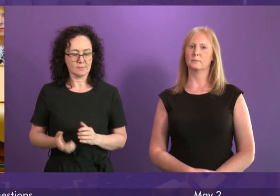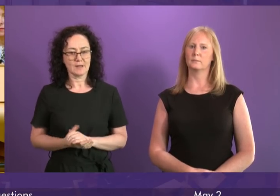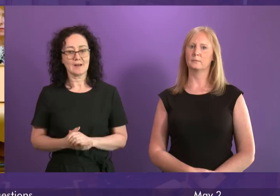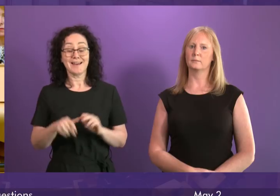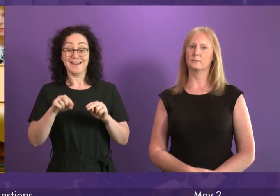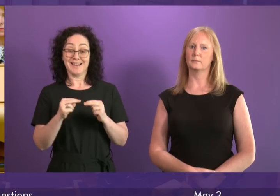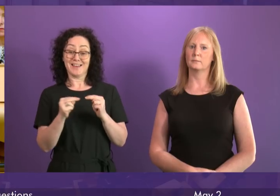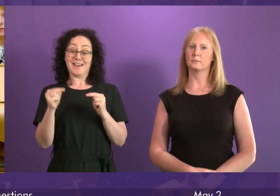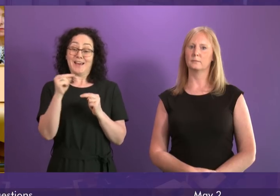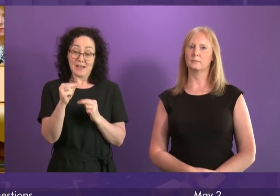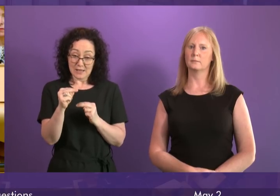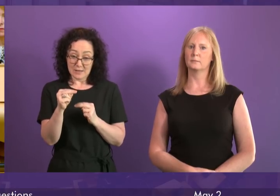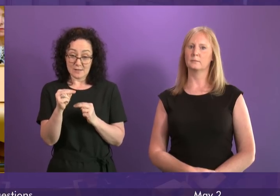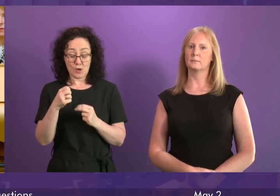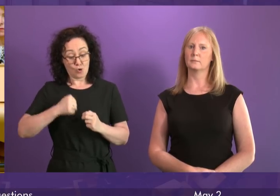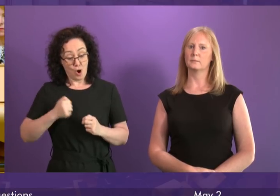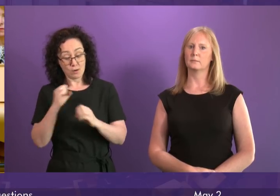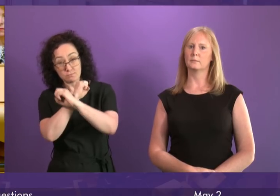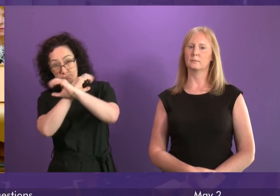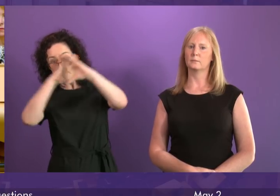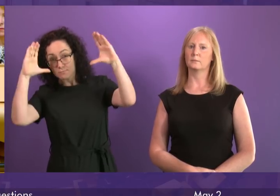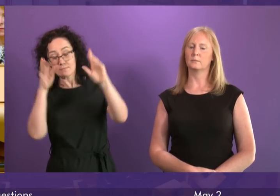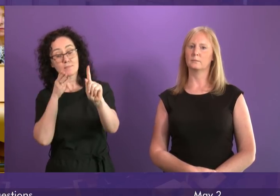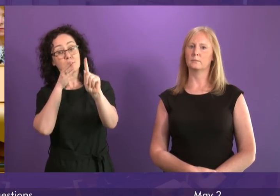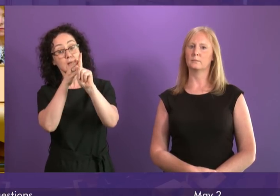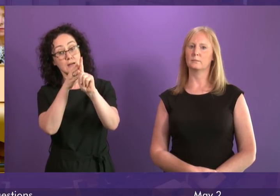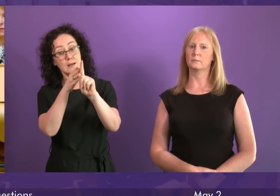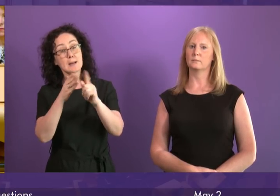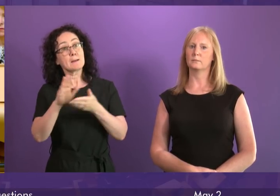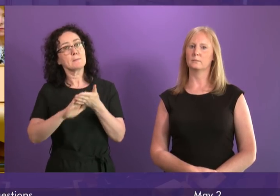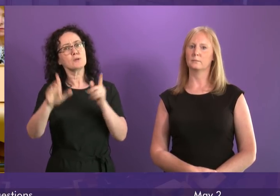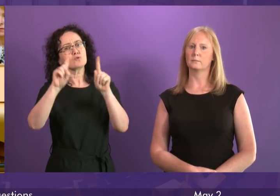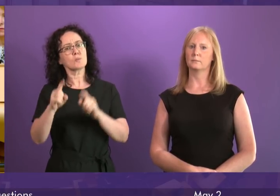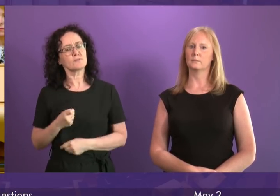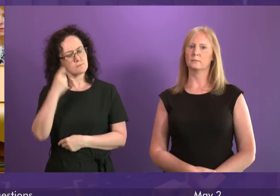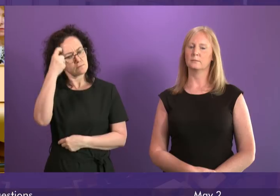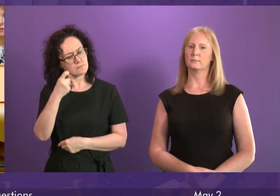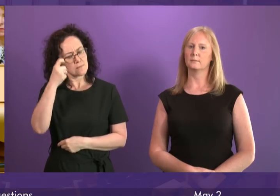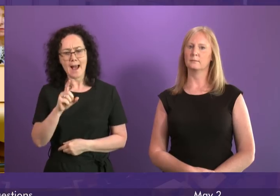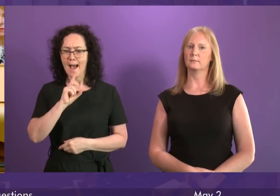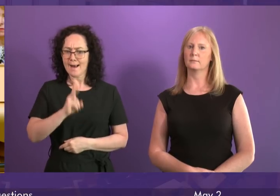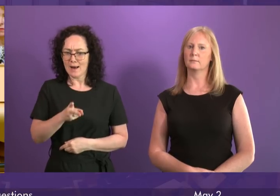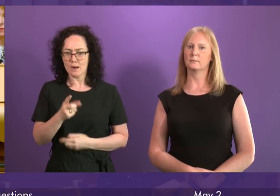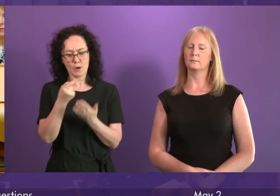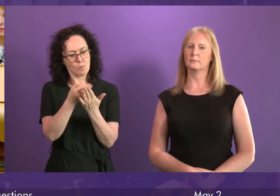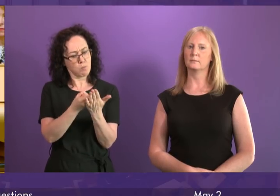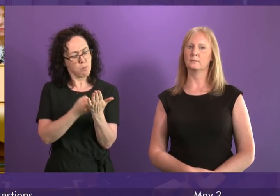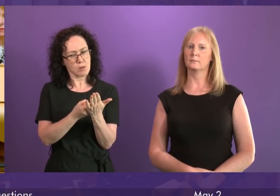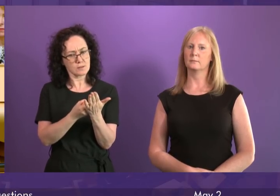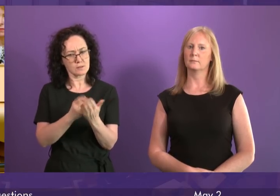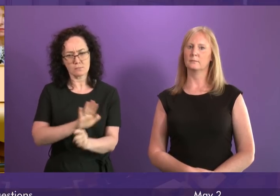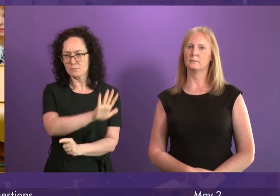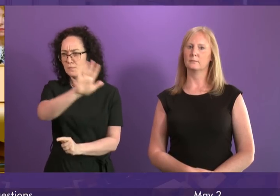increase in our scale of ambition today will mean that we need to reconsider policies across the whole range of our responsibilities.